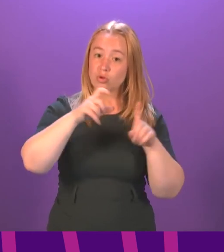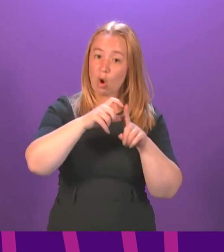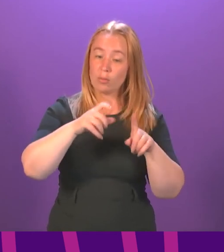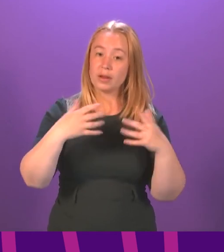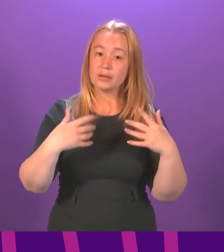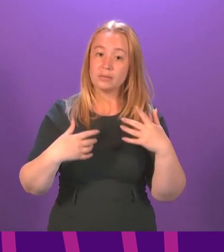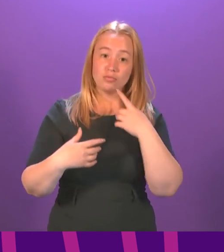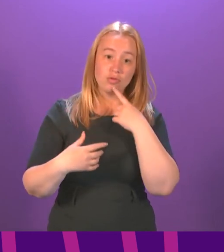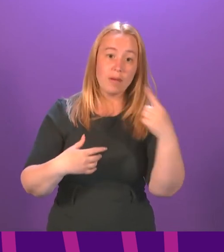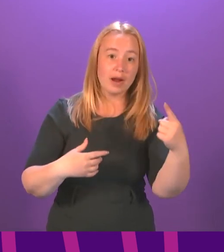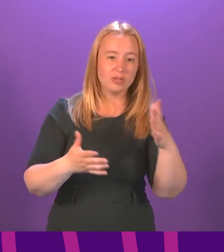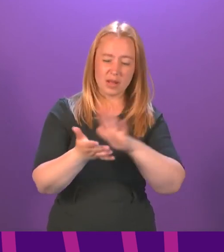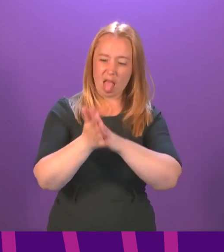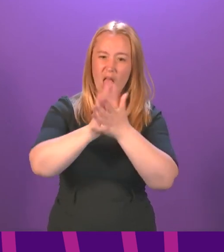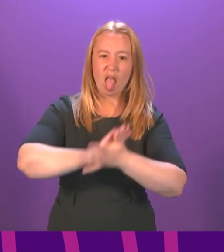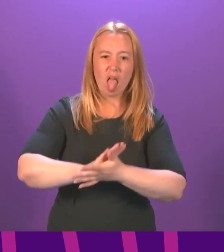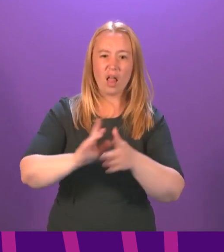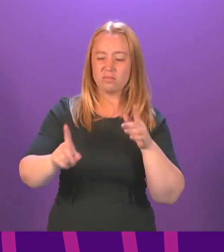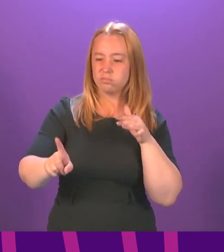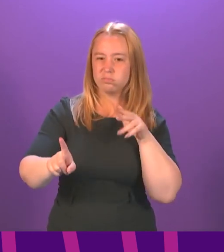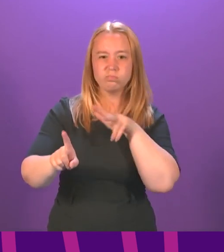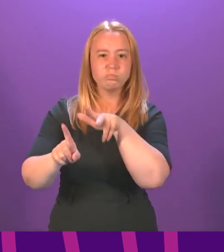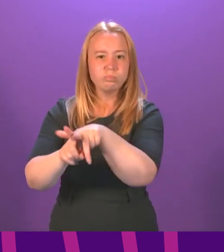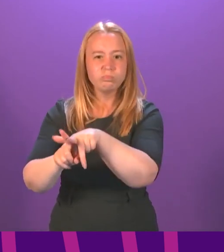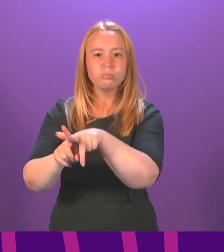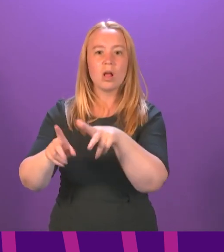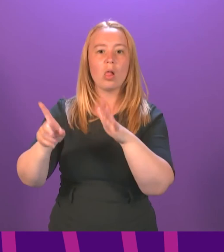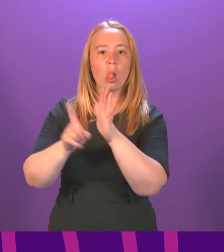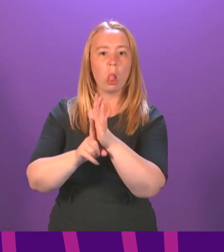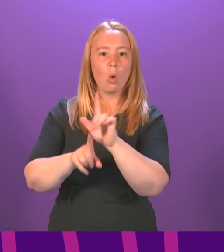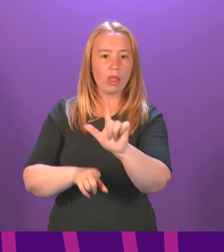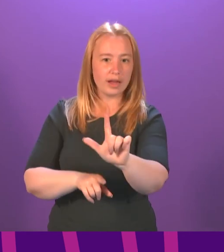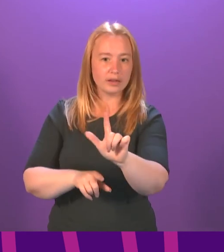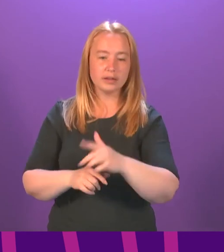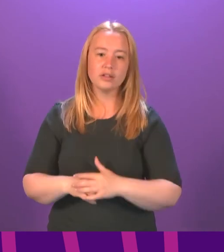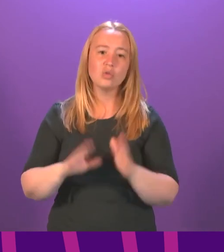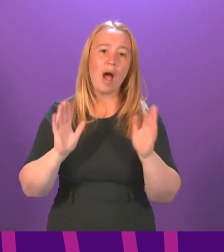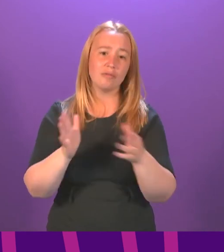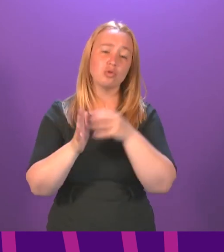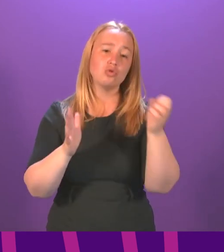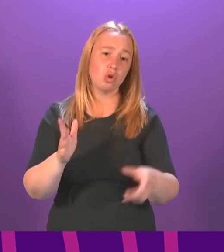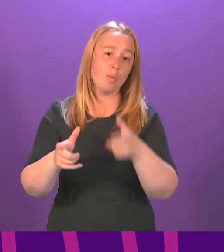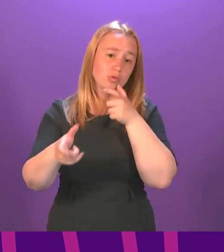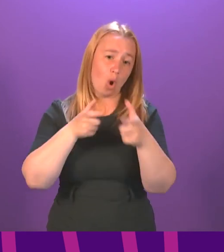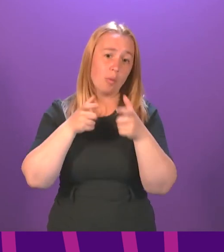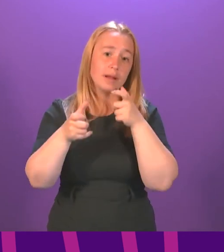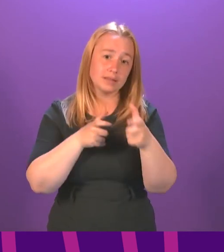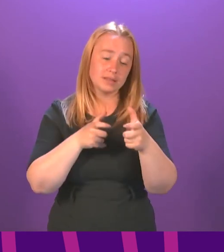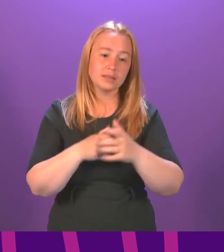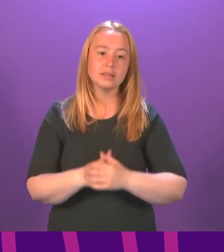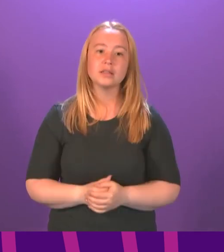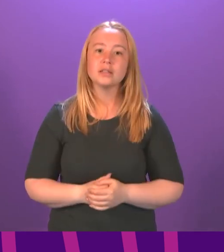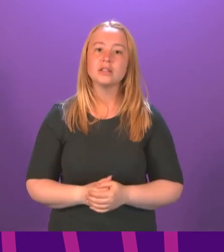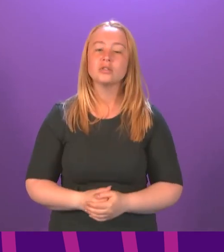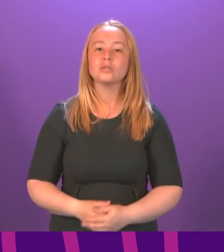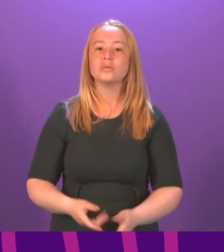constituted defamation against Lothian. As such, they cannot be allowed to stand. So can I ask you, Presiding Officer, what powers